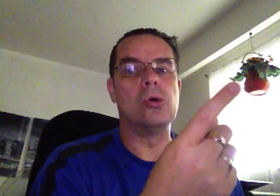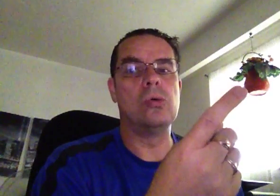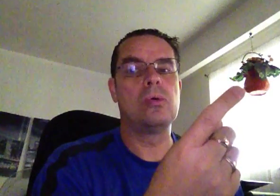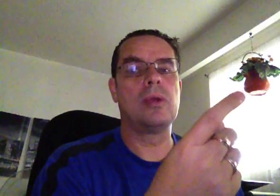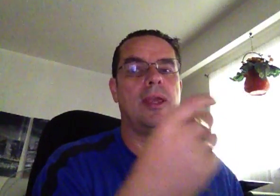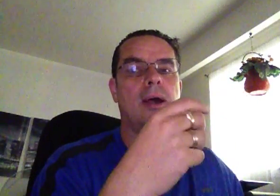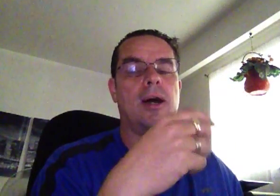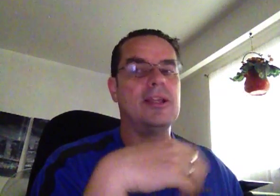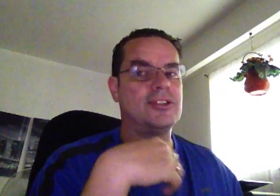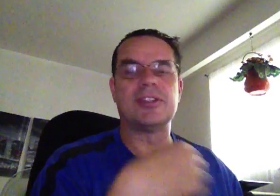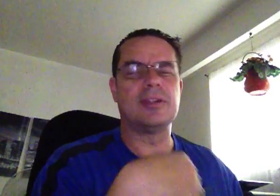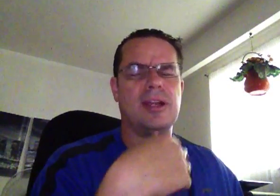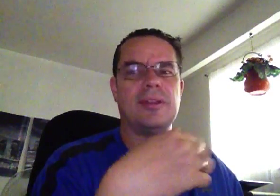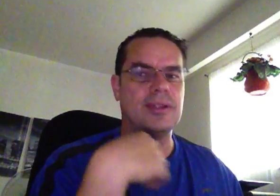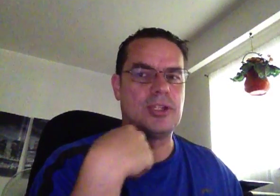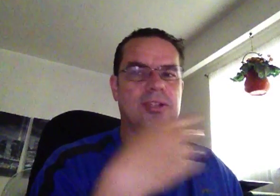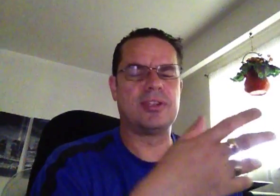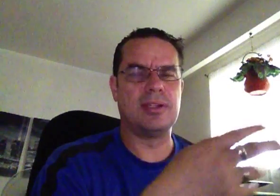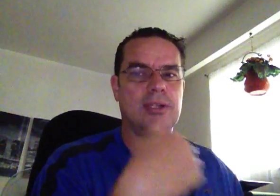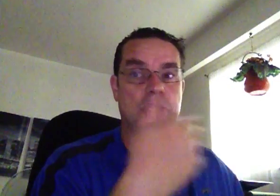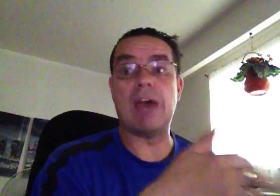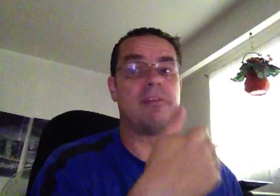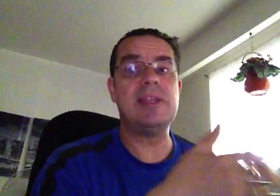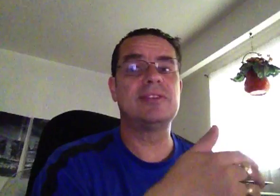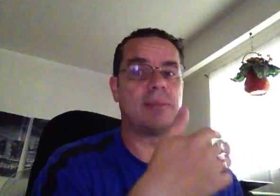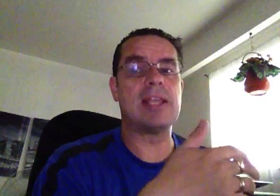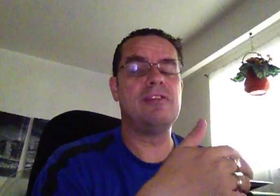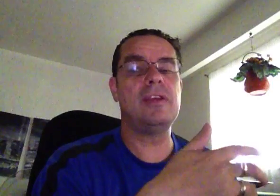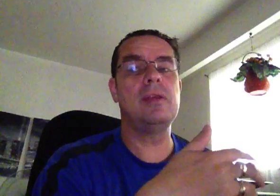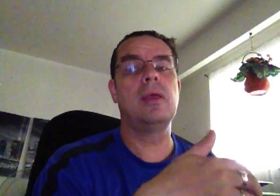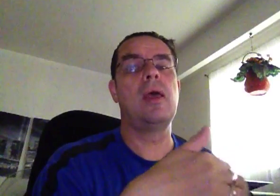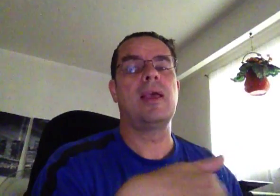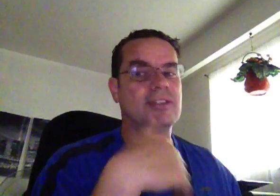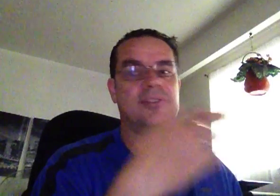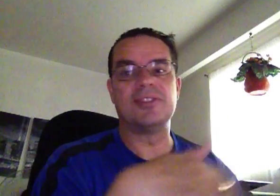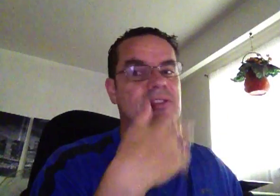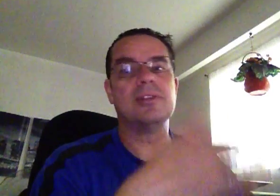is just the Java piece from IQ feed is consistently